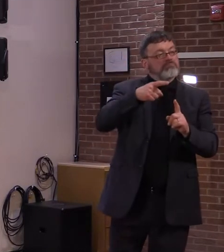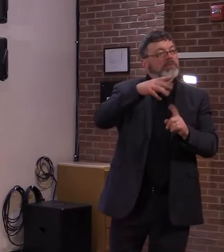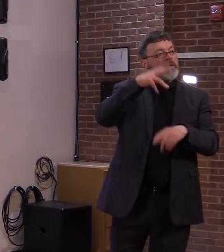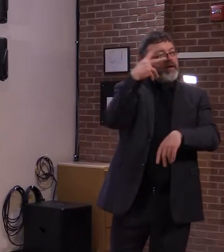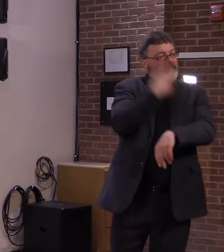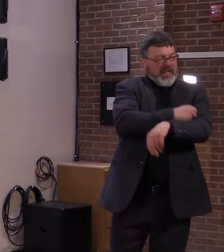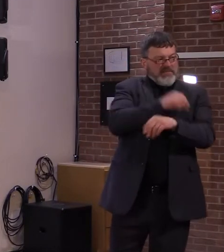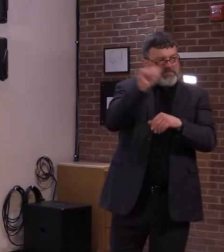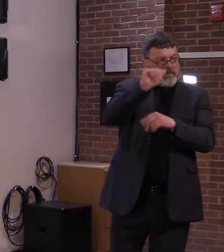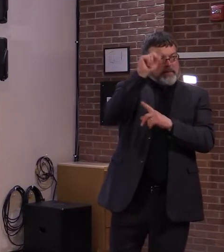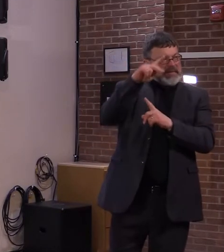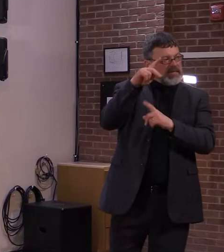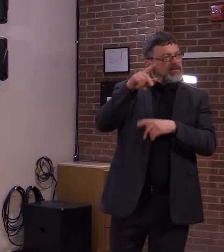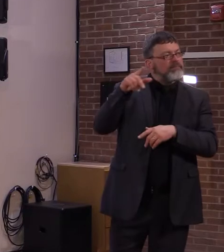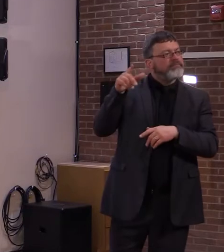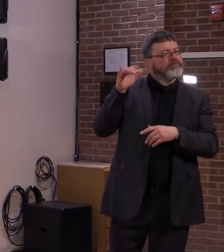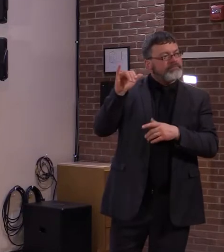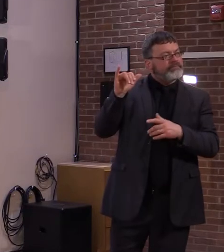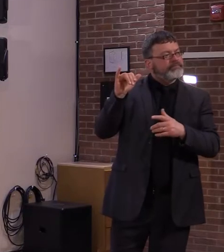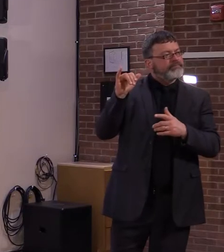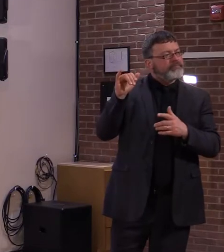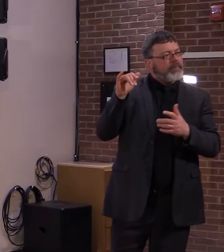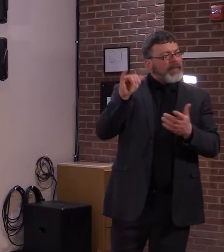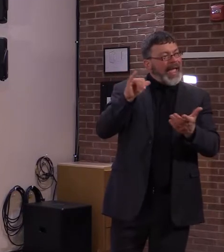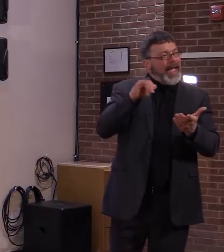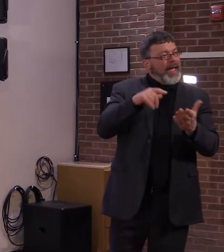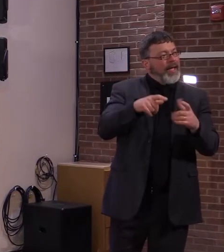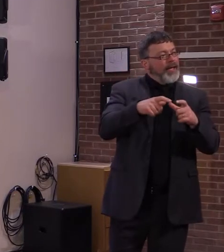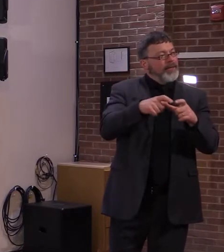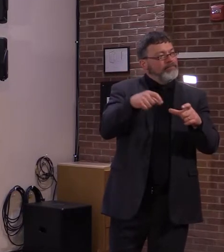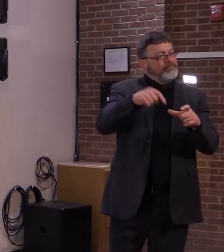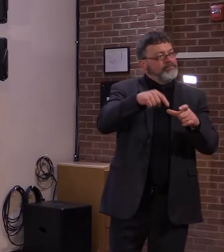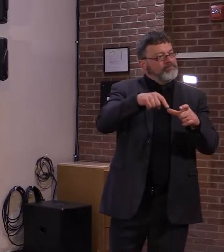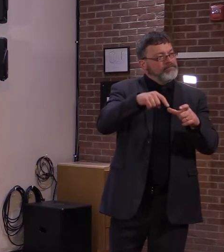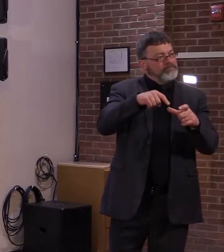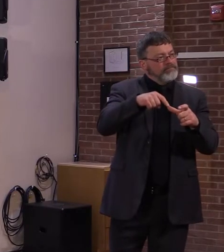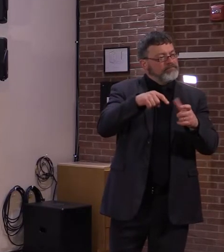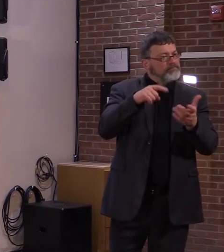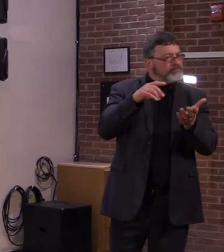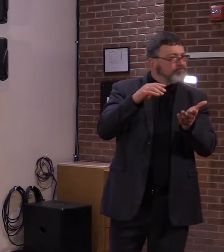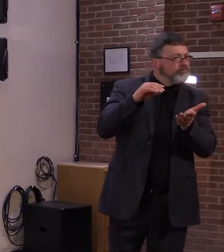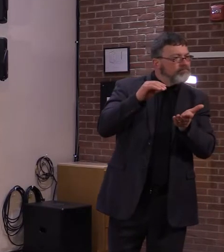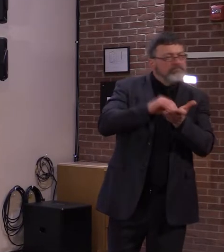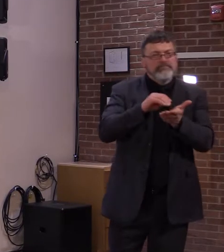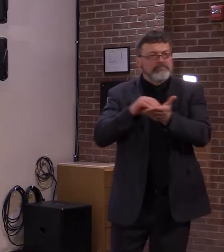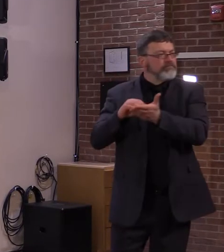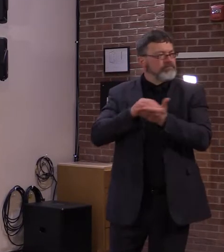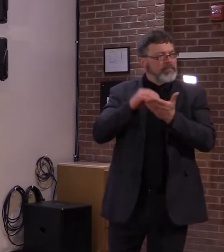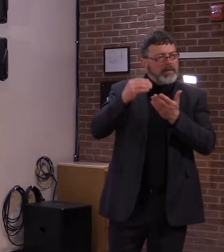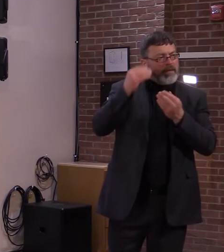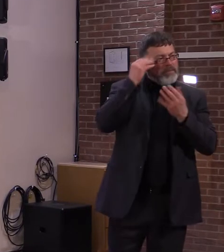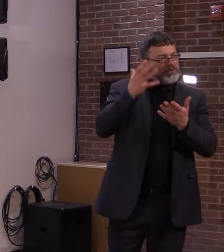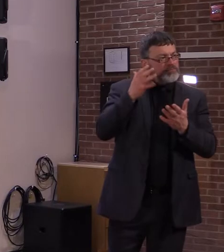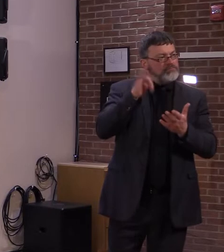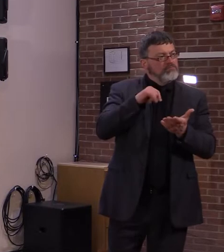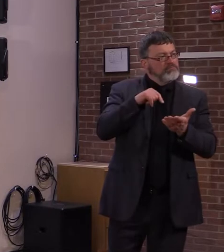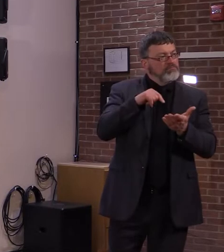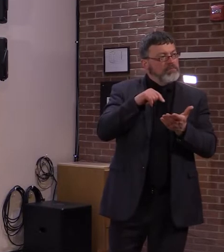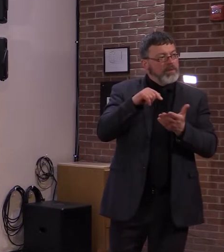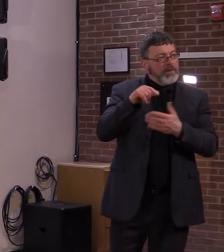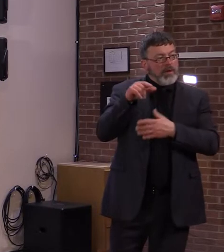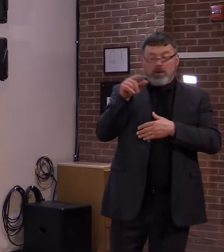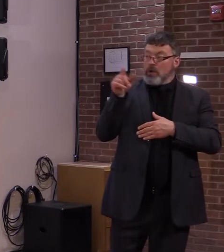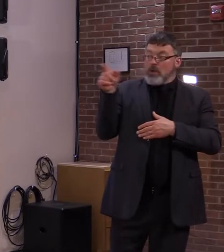know the health department or whoever, whoever, they record the vaccines that people are getting and do they also get